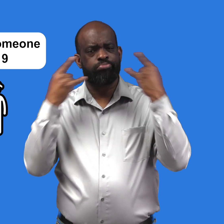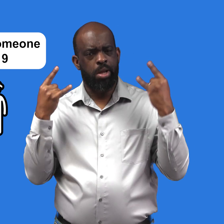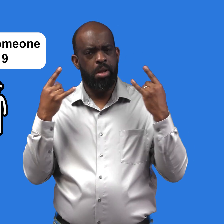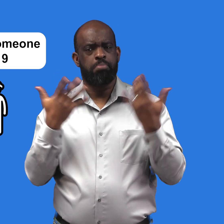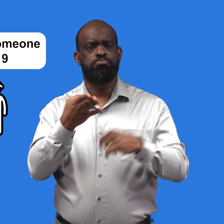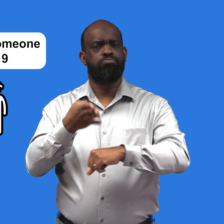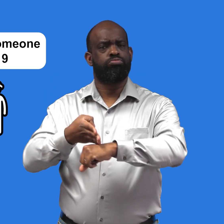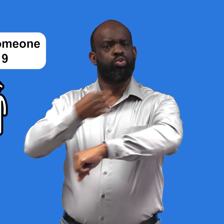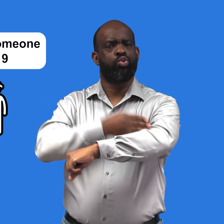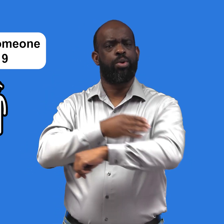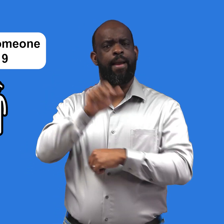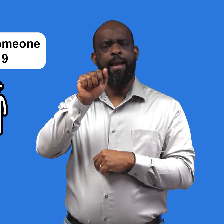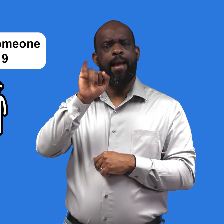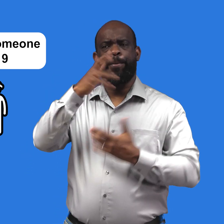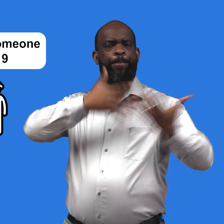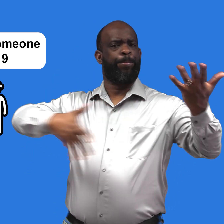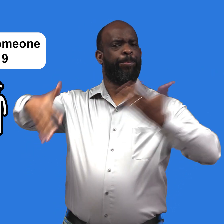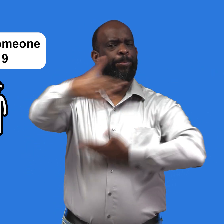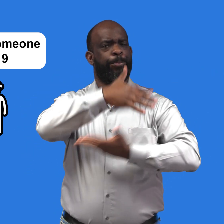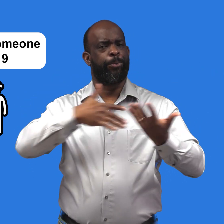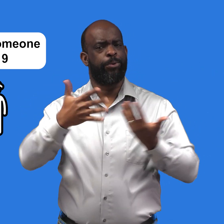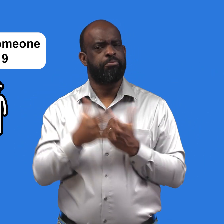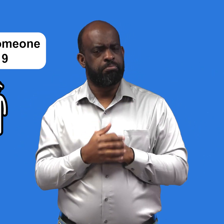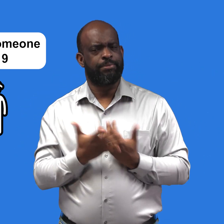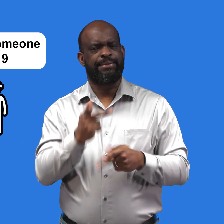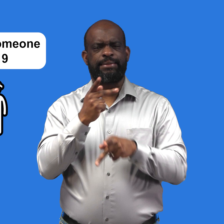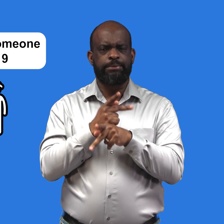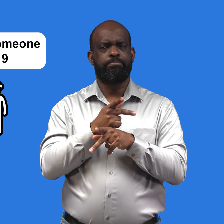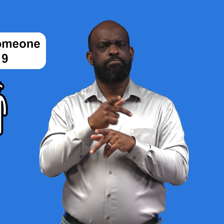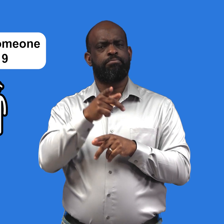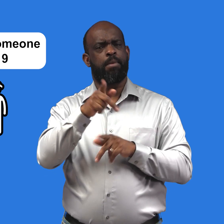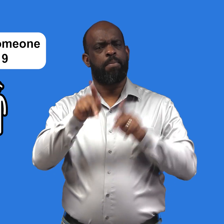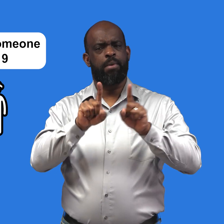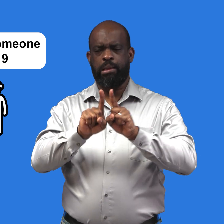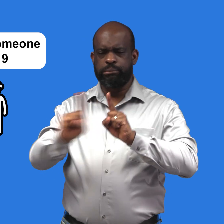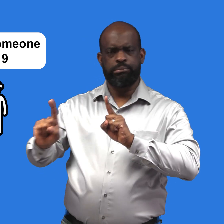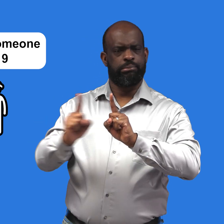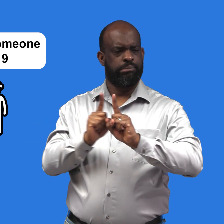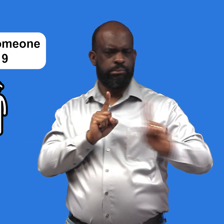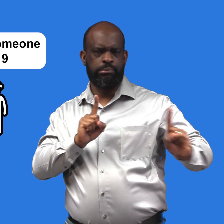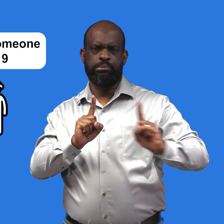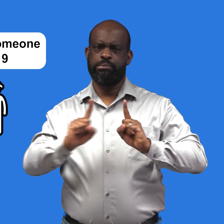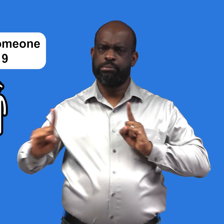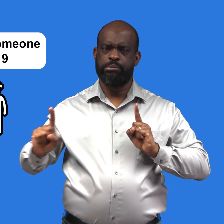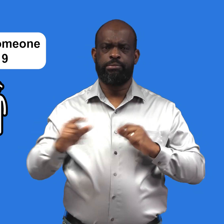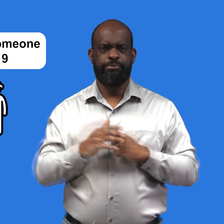wearing a high-quality mask, improving ventilation, and keeping your distance when